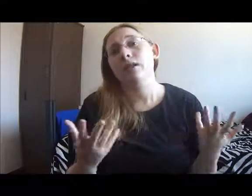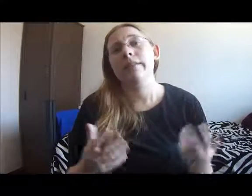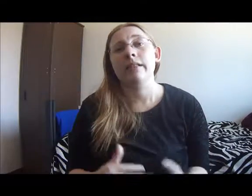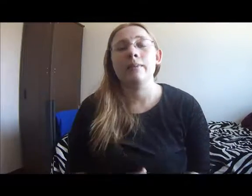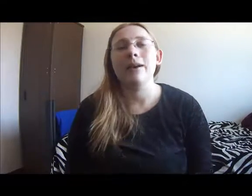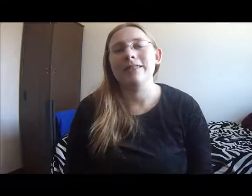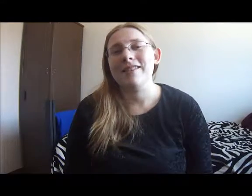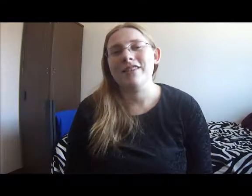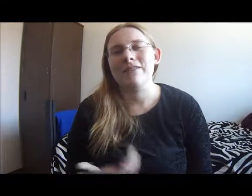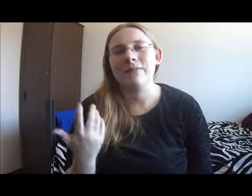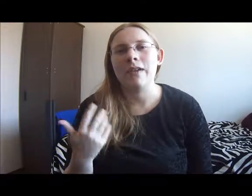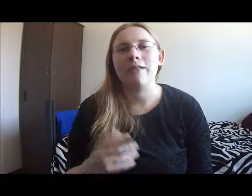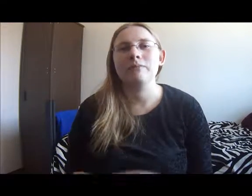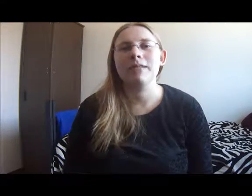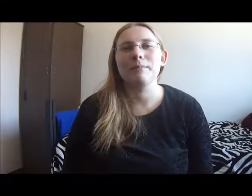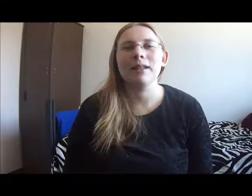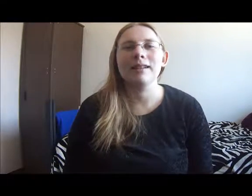Remus's part they just failed completely.